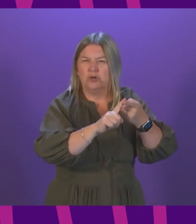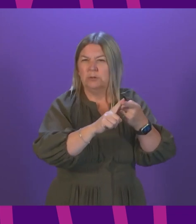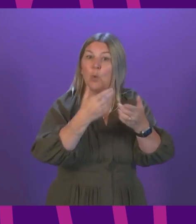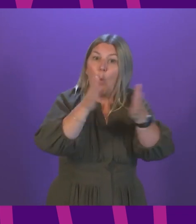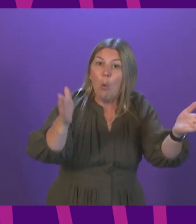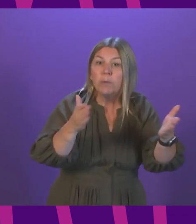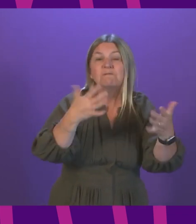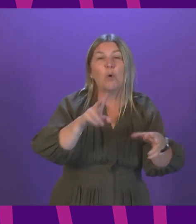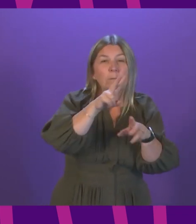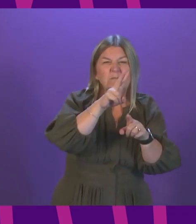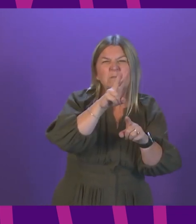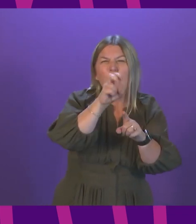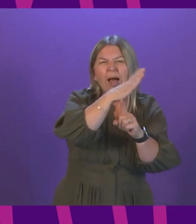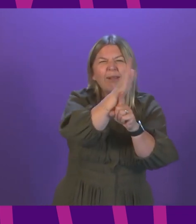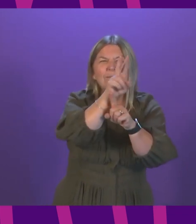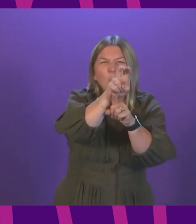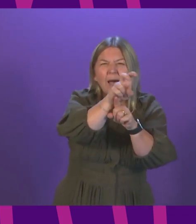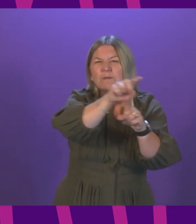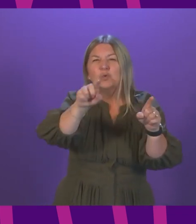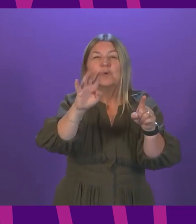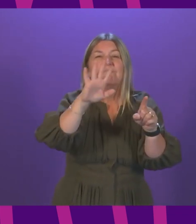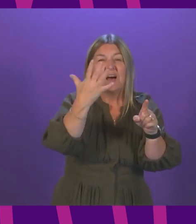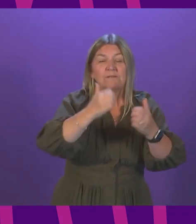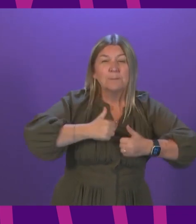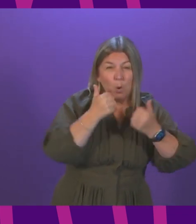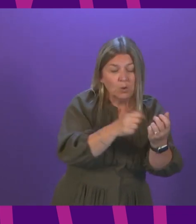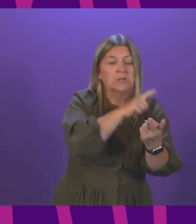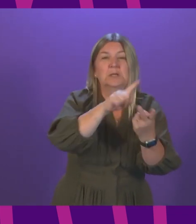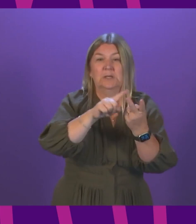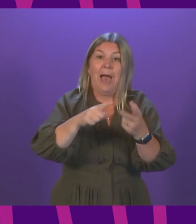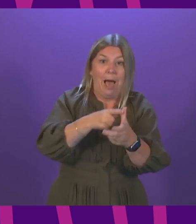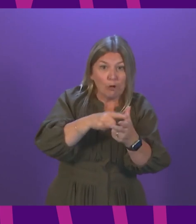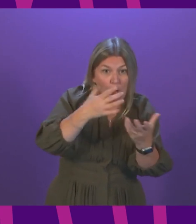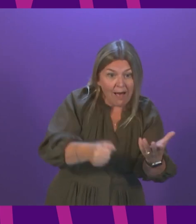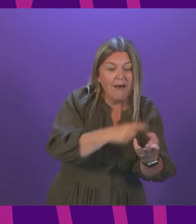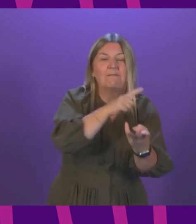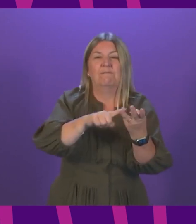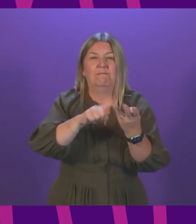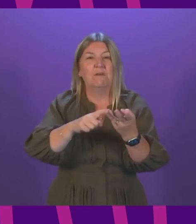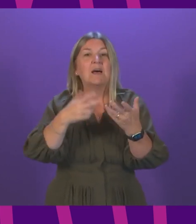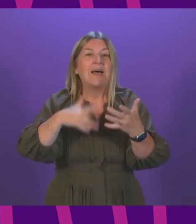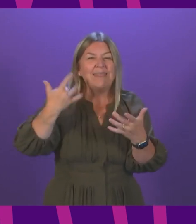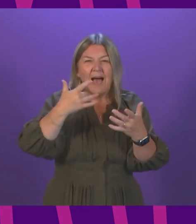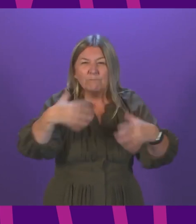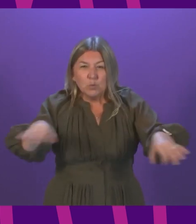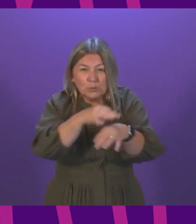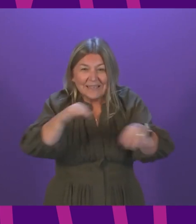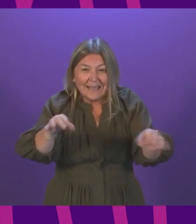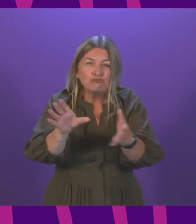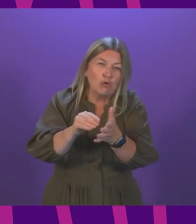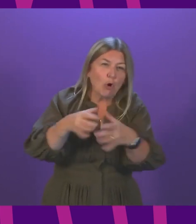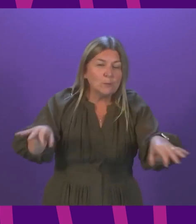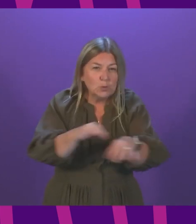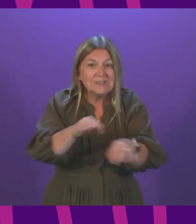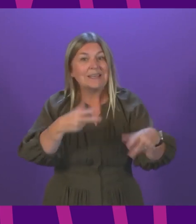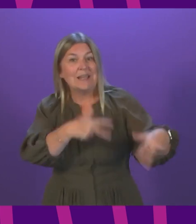Second, that it serves alcohol after midnight. Third, that it provides live or recorded music for dancing. And fourth, that it has a